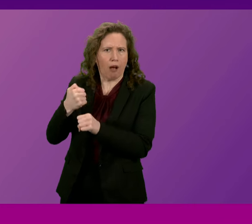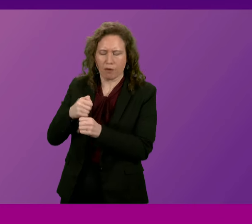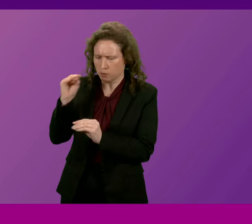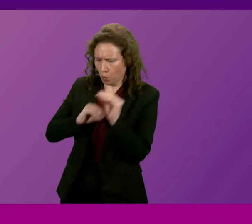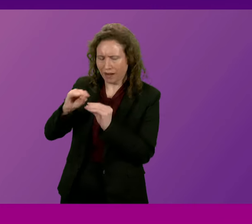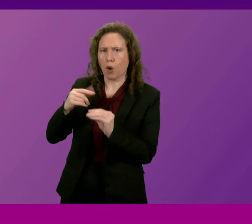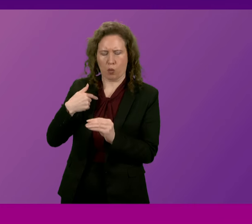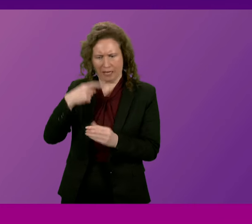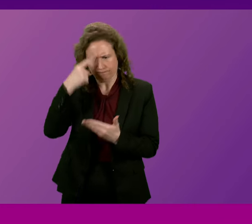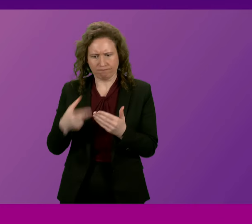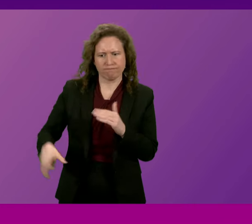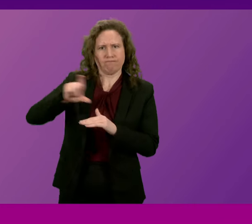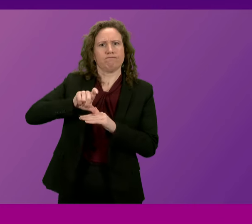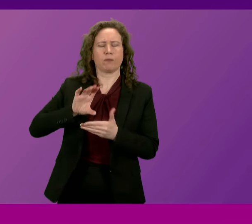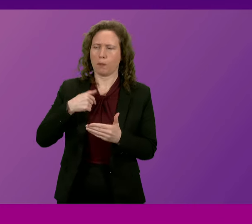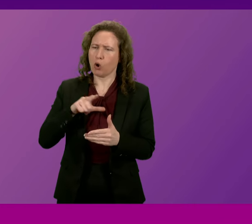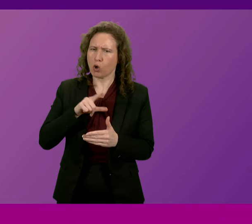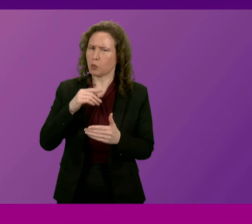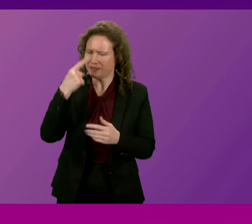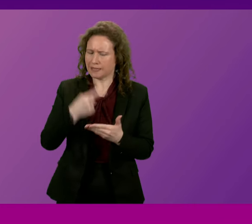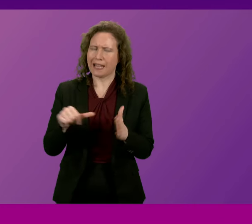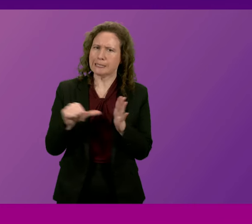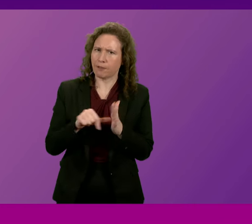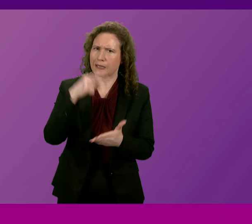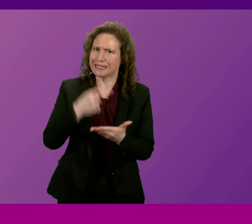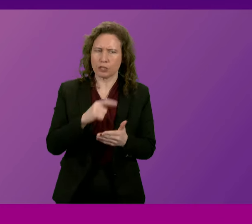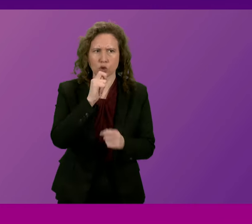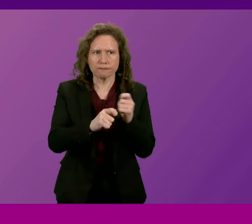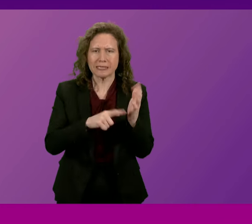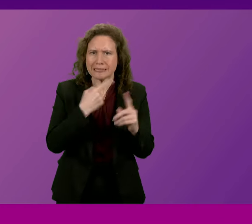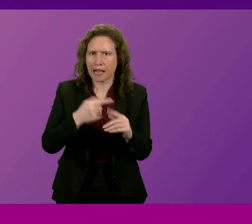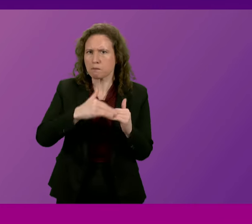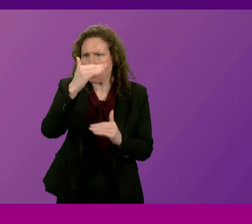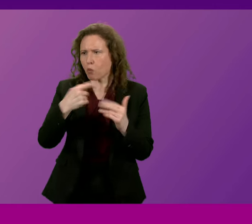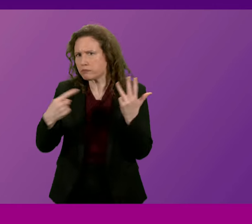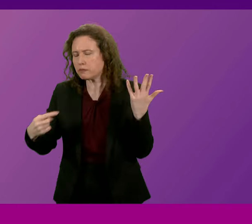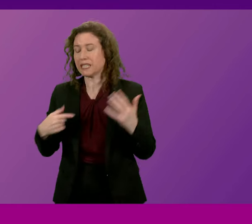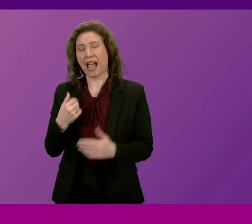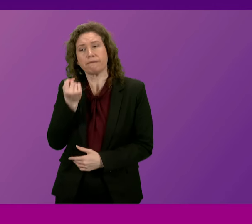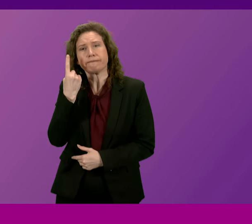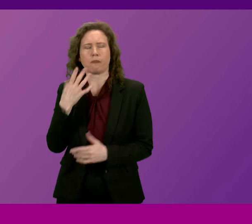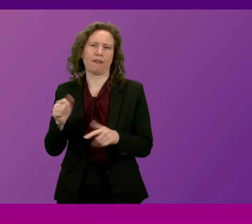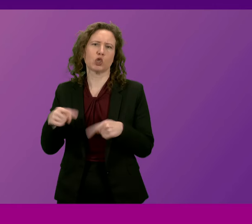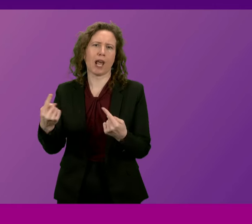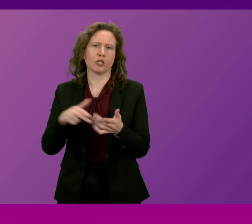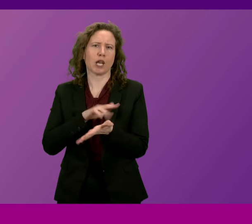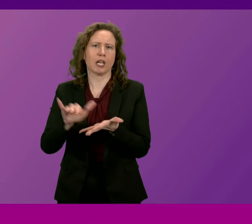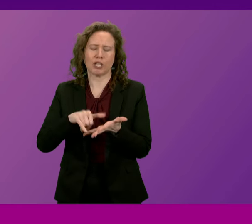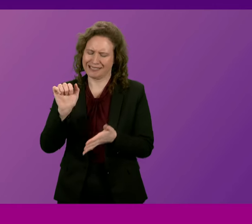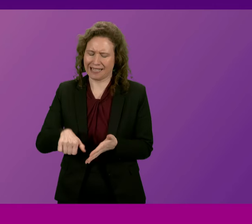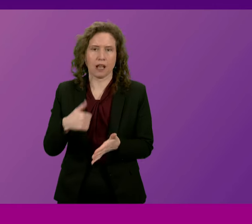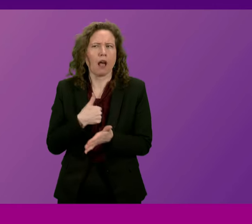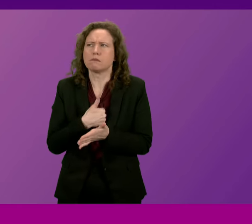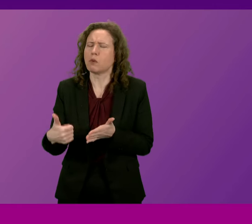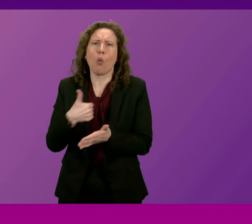so. So, Mr Sarwar, I acknowledge that there are challenges in the National Health Service. I do that on